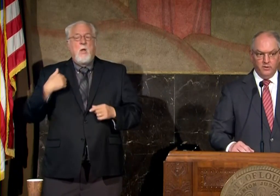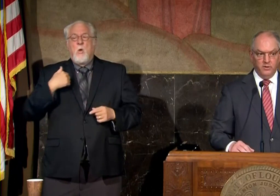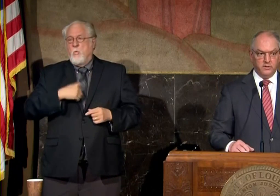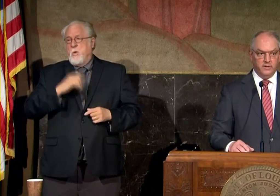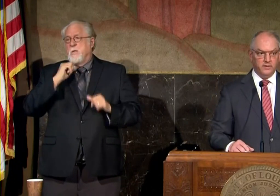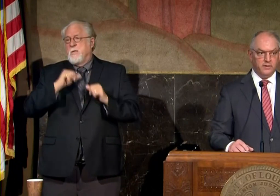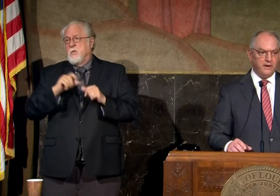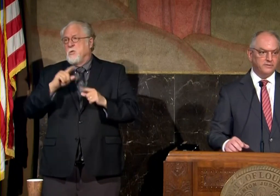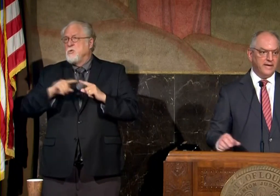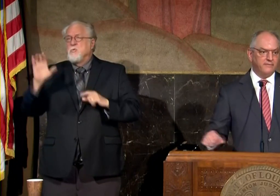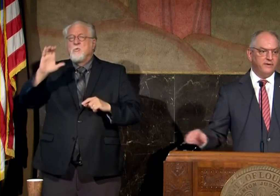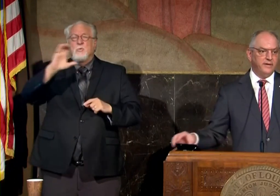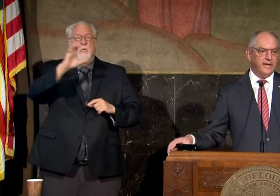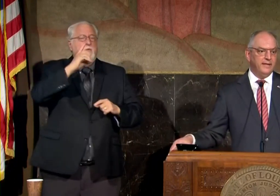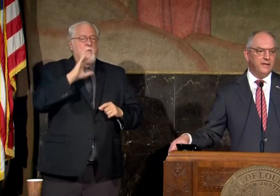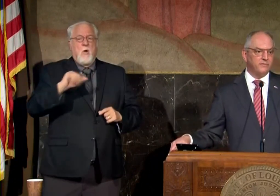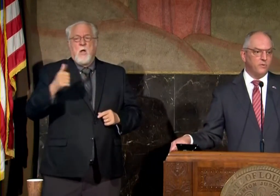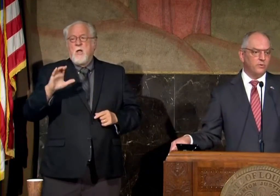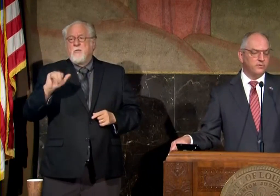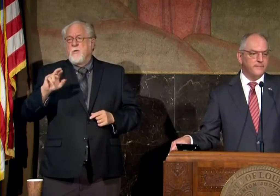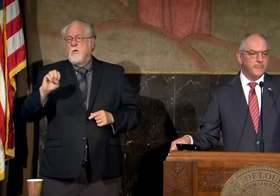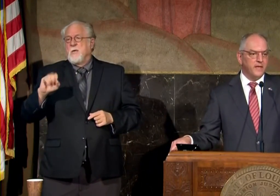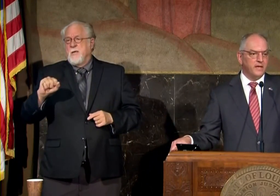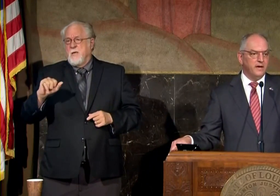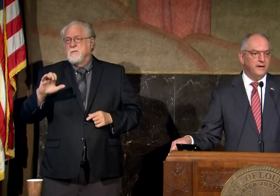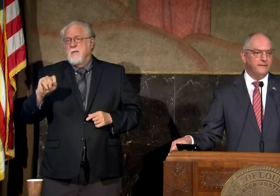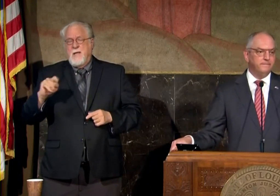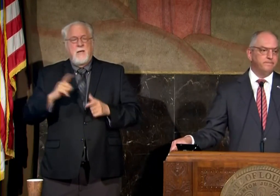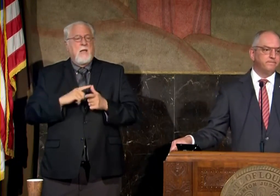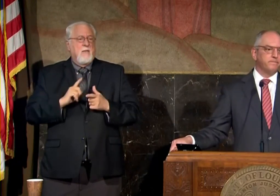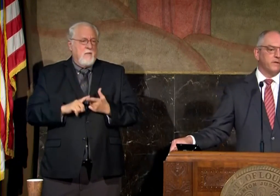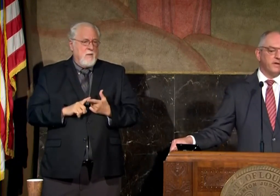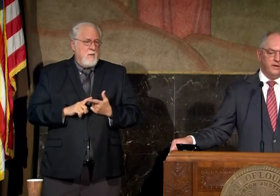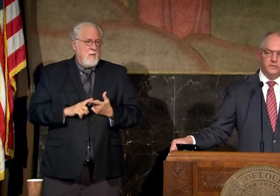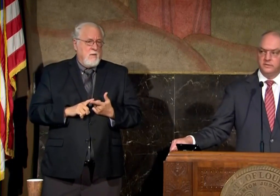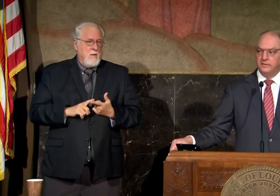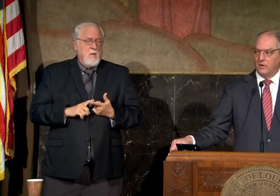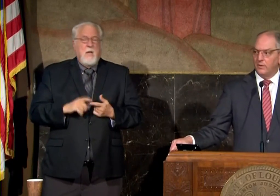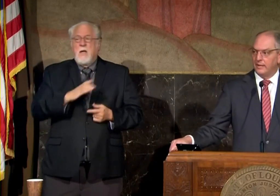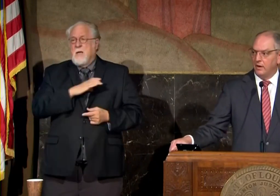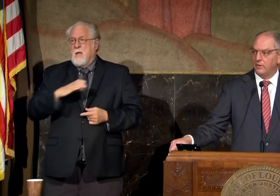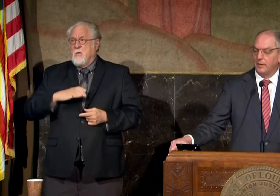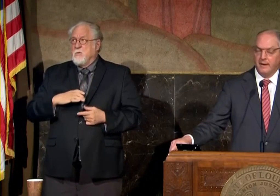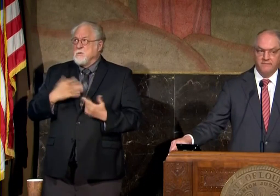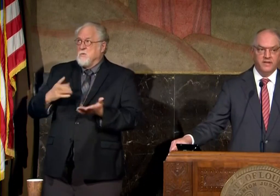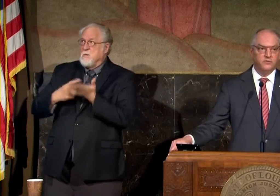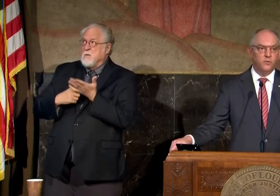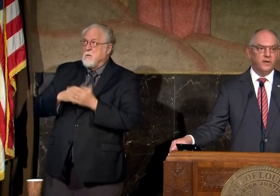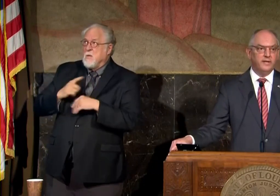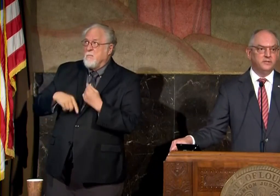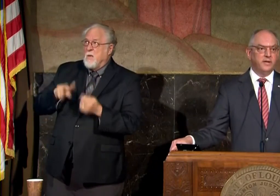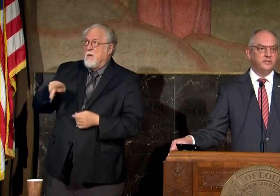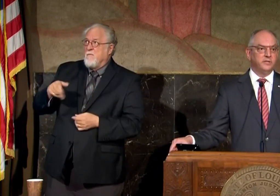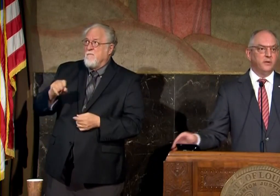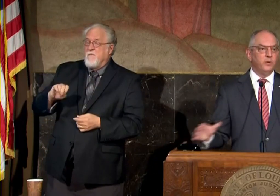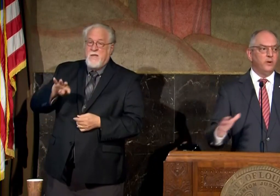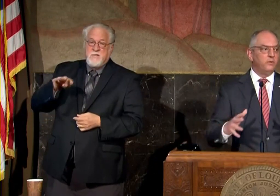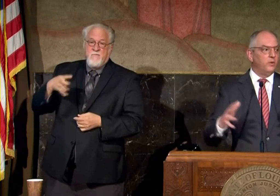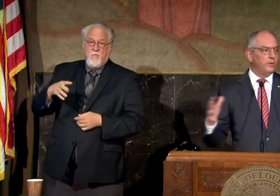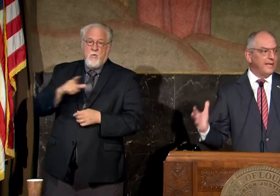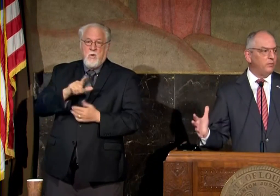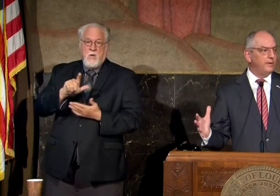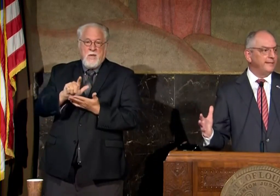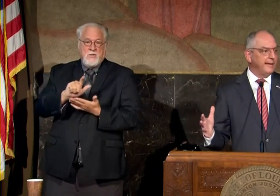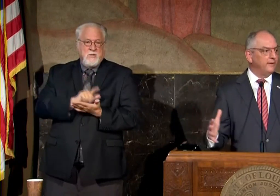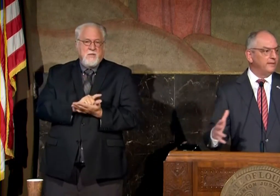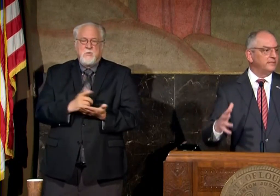to continue to look to other cares act funding and then of course um congress is already talking about phase four legislation and we don't